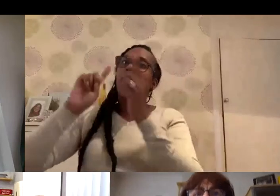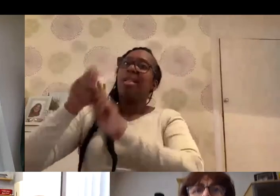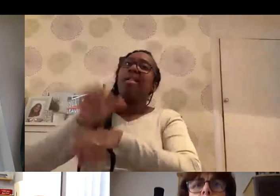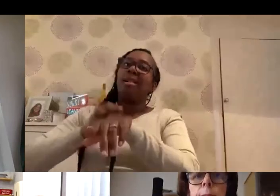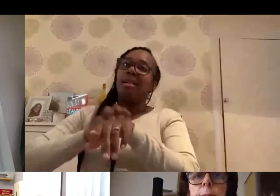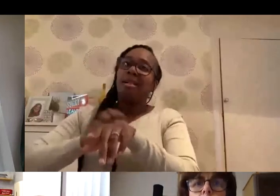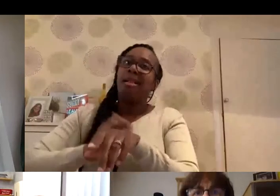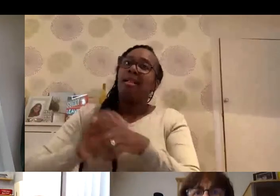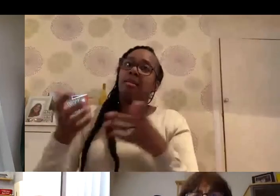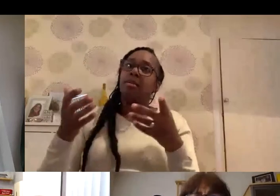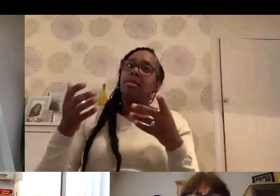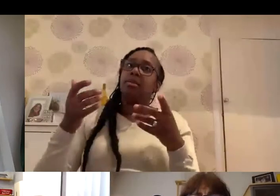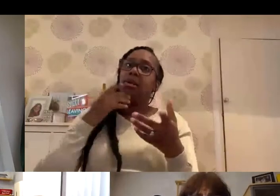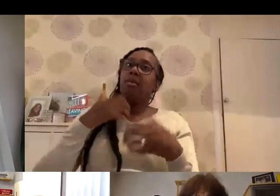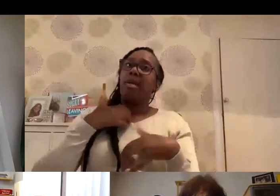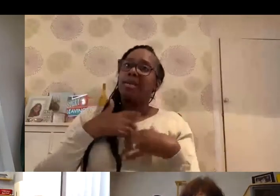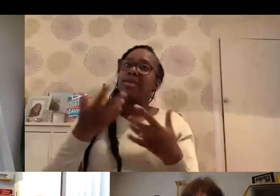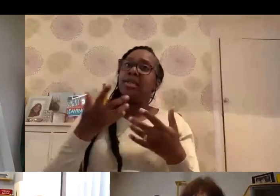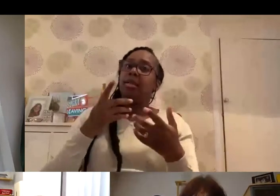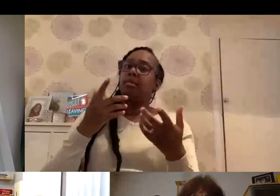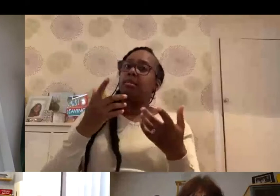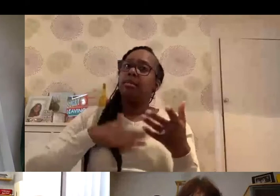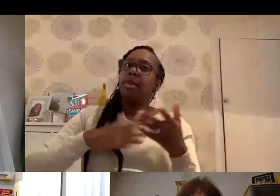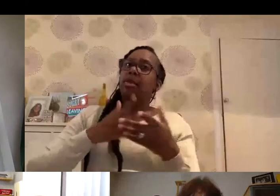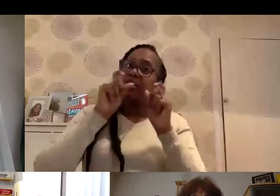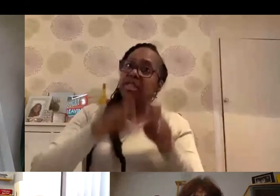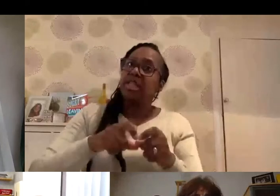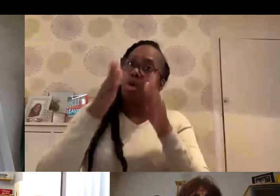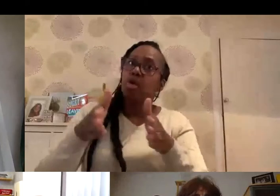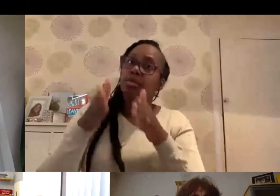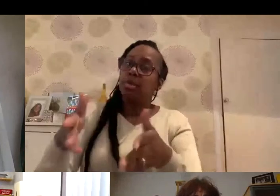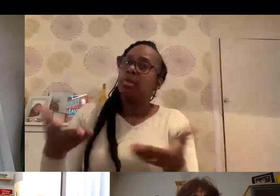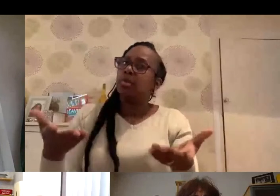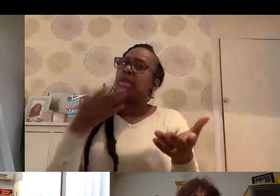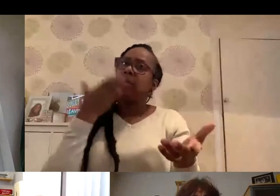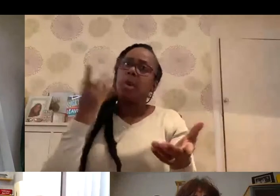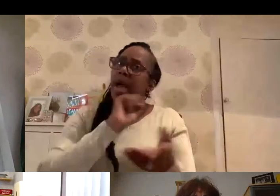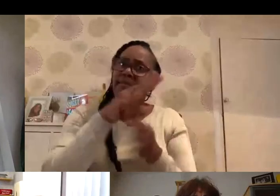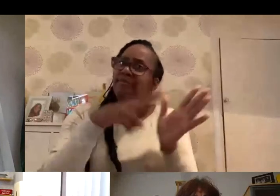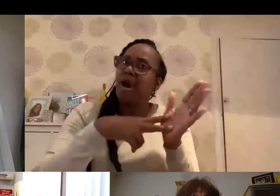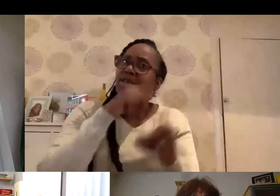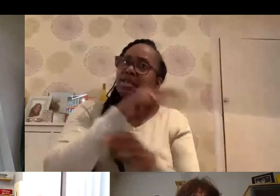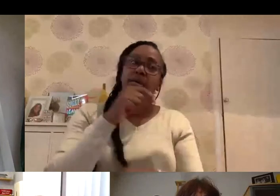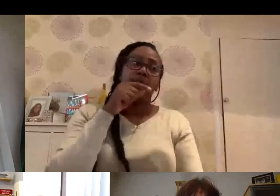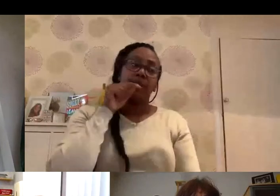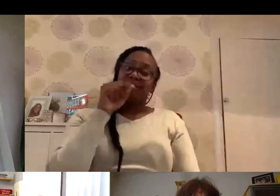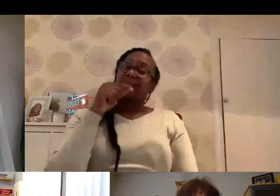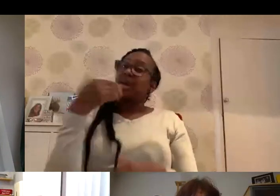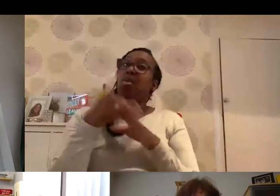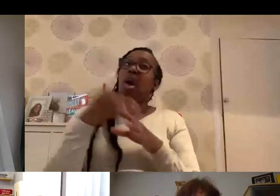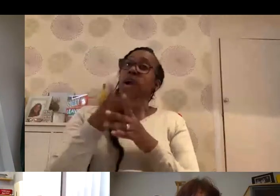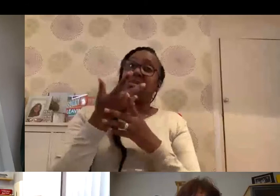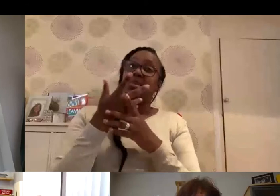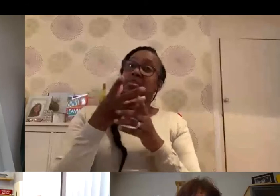severe anaphylactic, so severe allergy that required you to be in hospital. I can assure you that having worked in the clinic for the last six